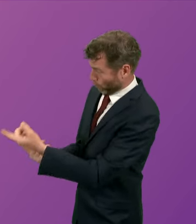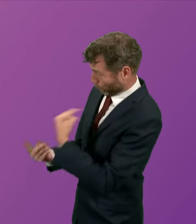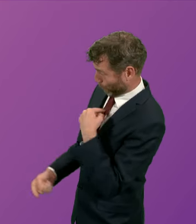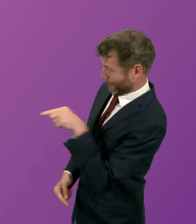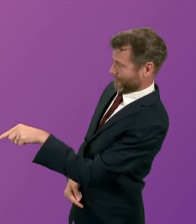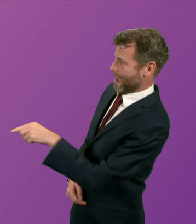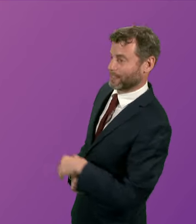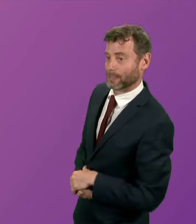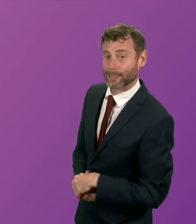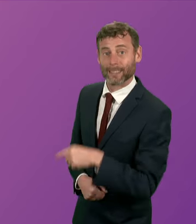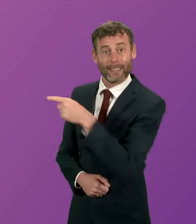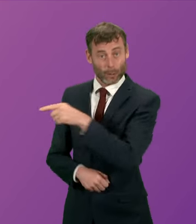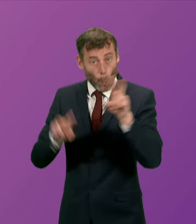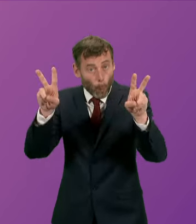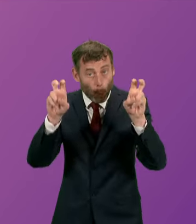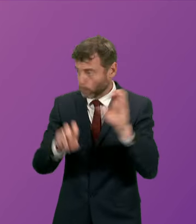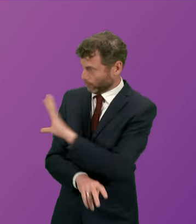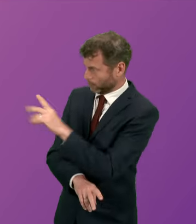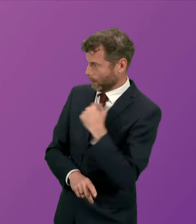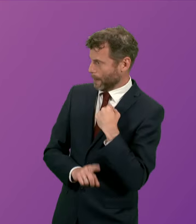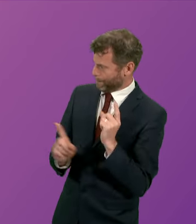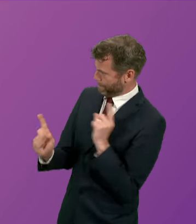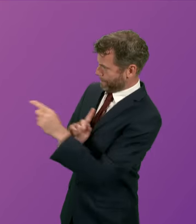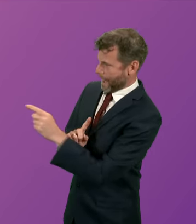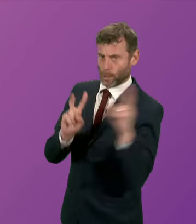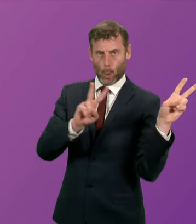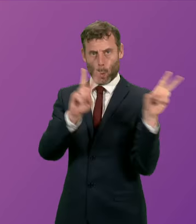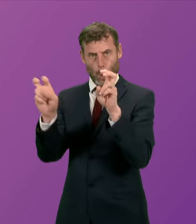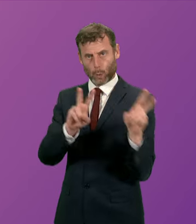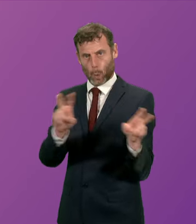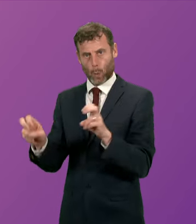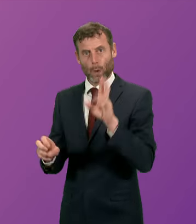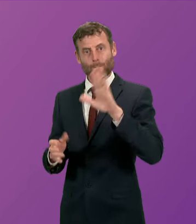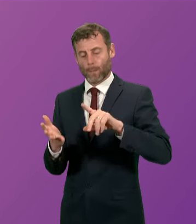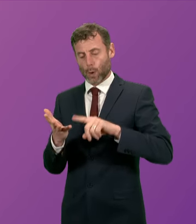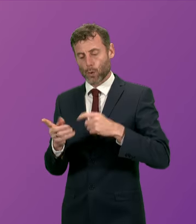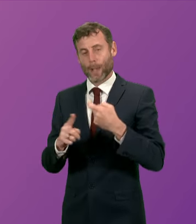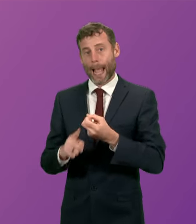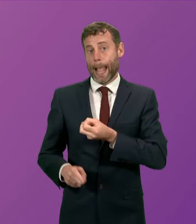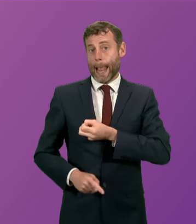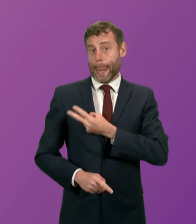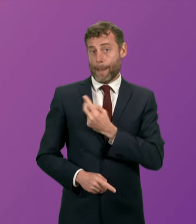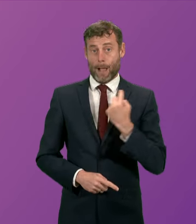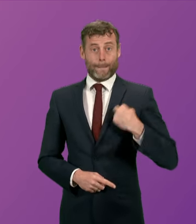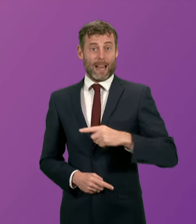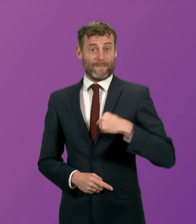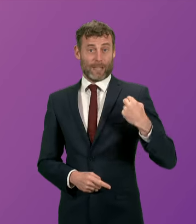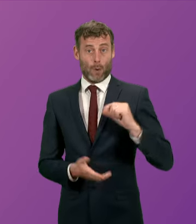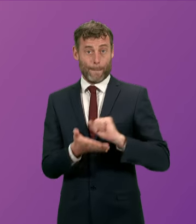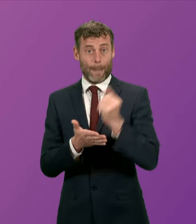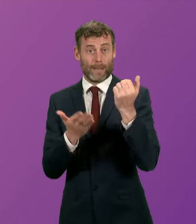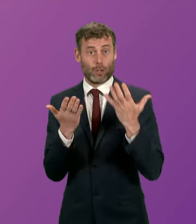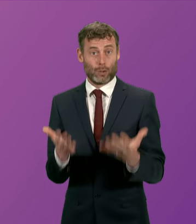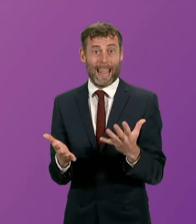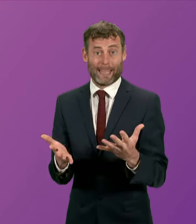Mr Swinney wants to do quotes, let me quote two simple sentences from the UK Labour Manifesto published today. Direct